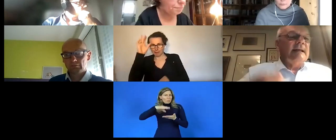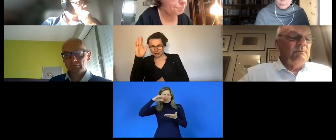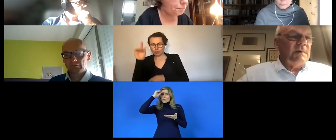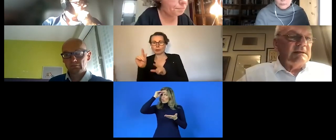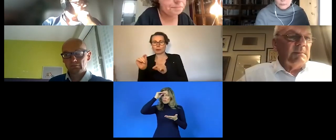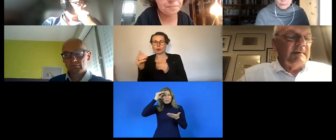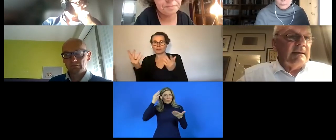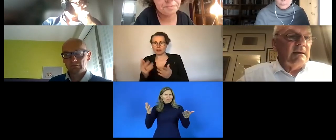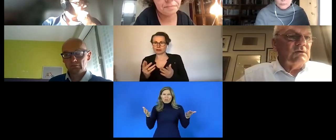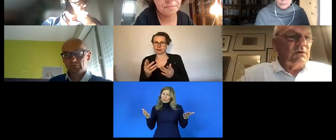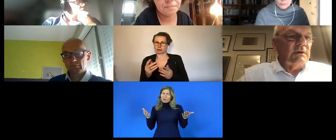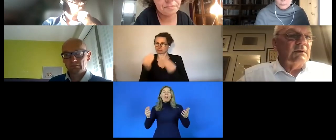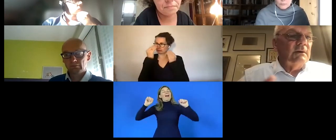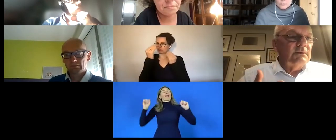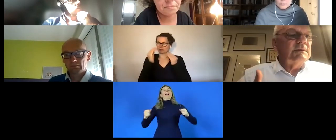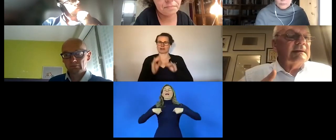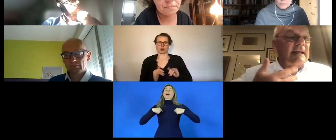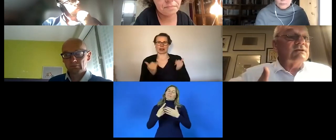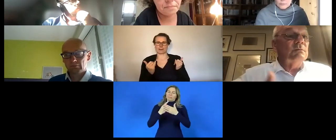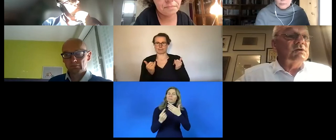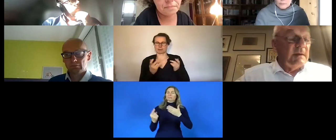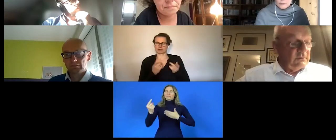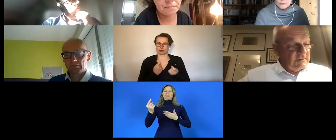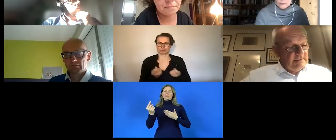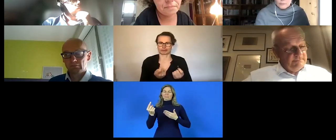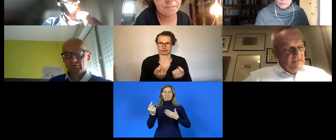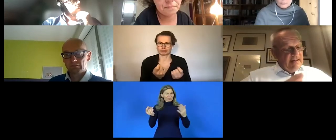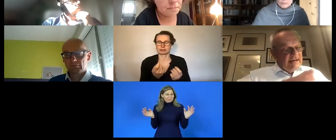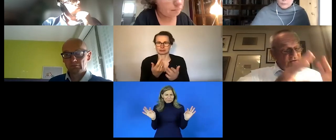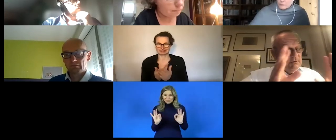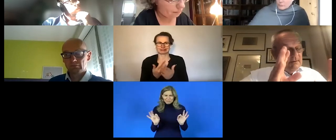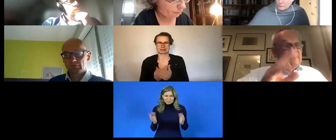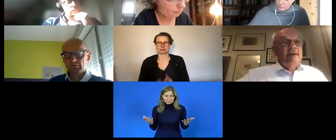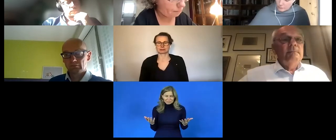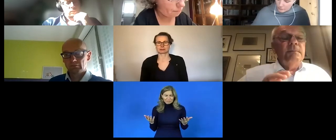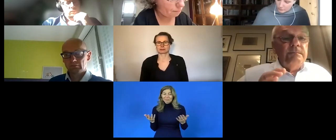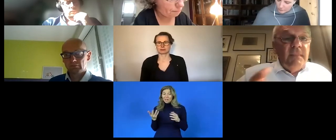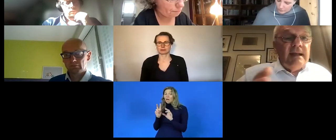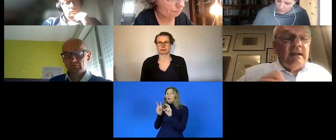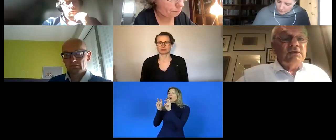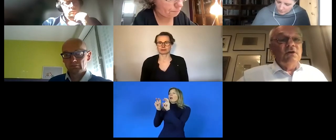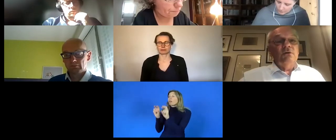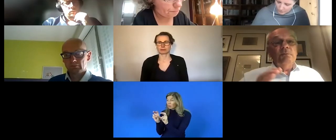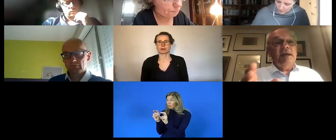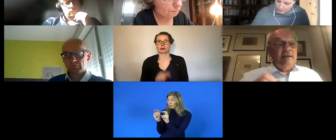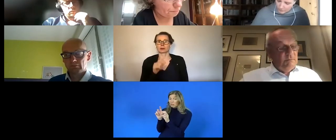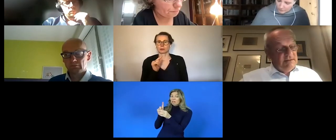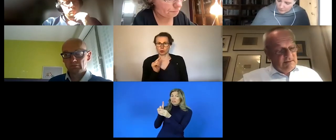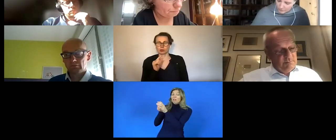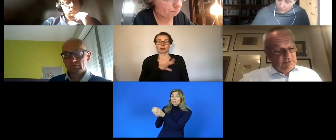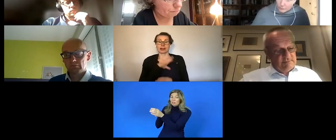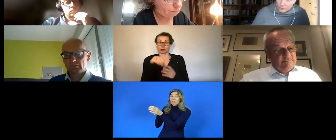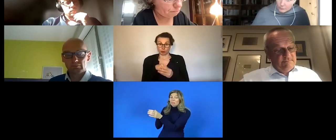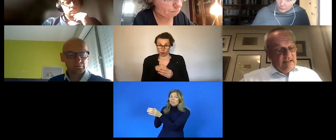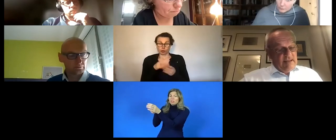independently these persons will also be dependent so it will always be dependent throughout their